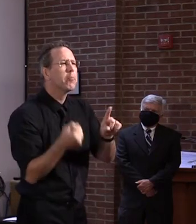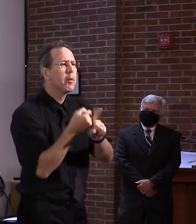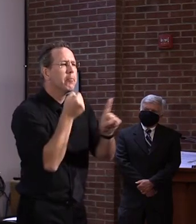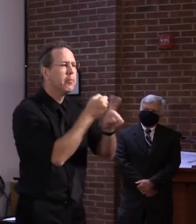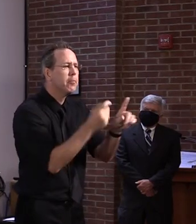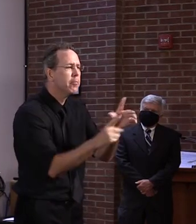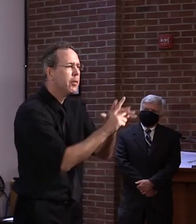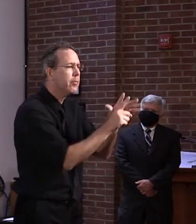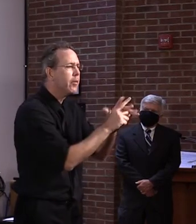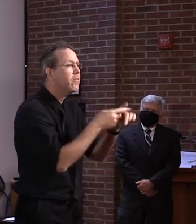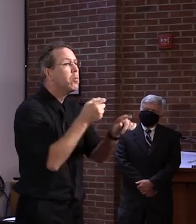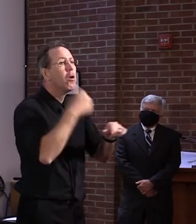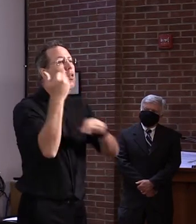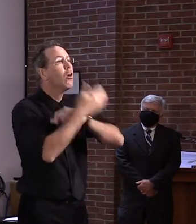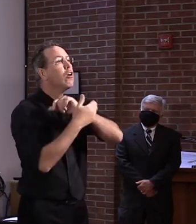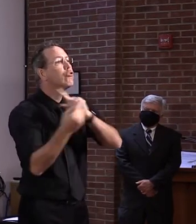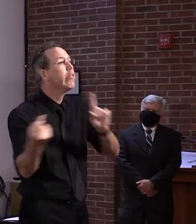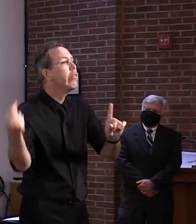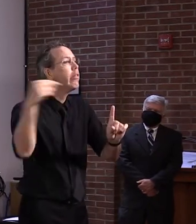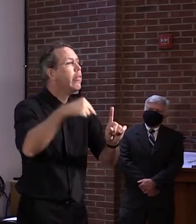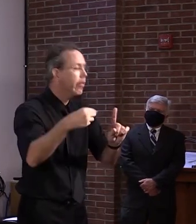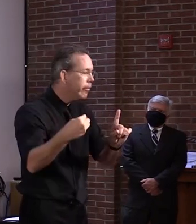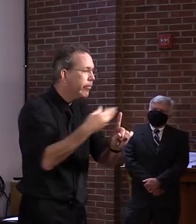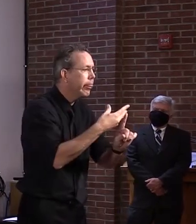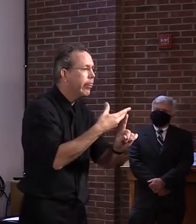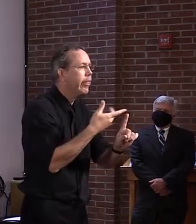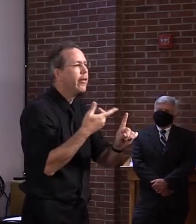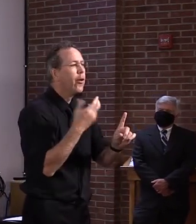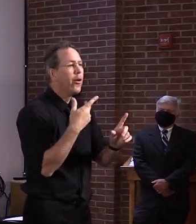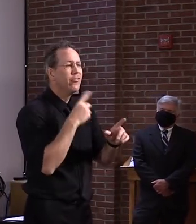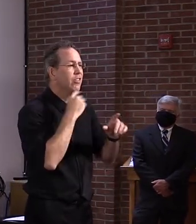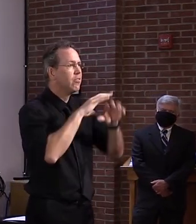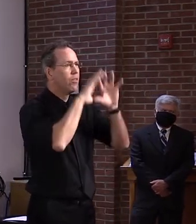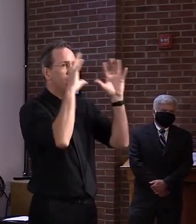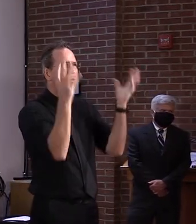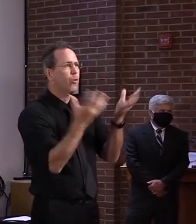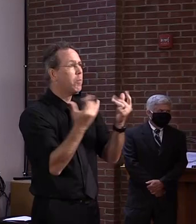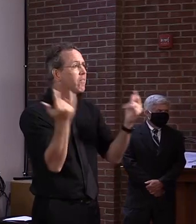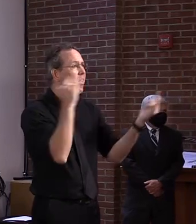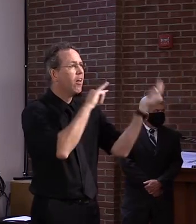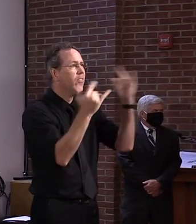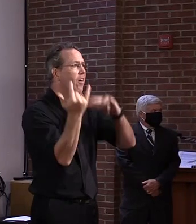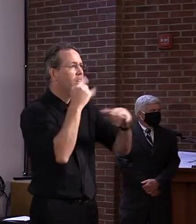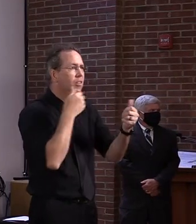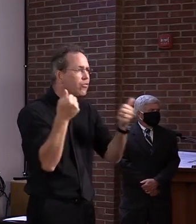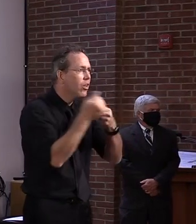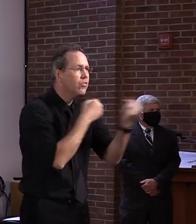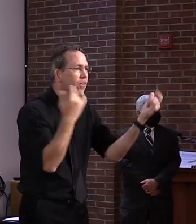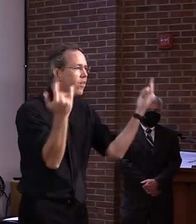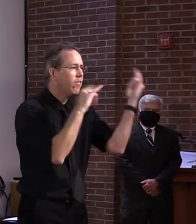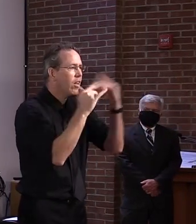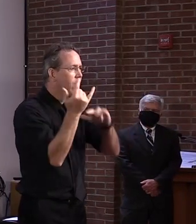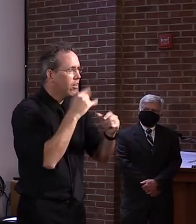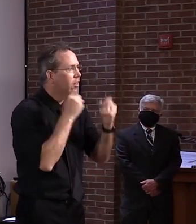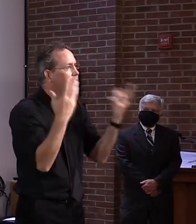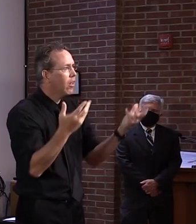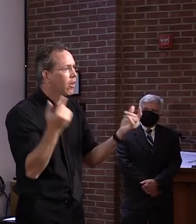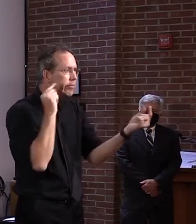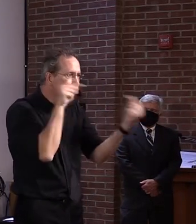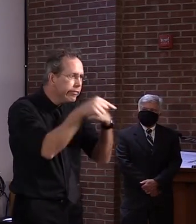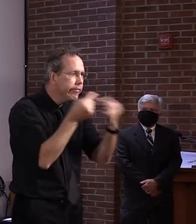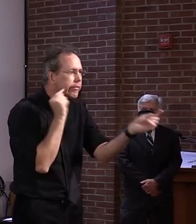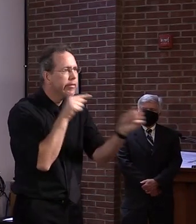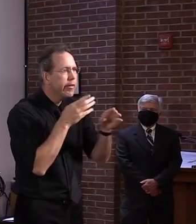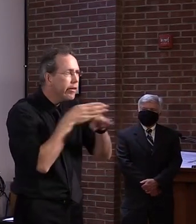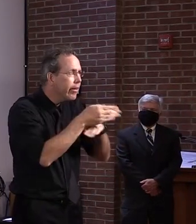we, we live in a very global society, which makes it very, very challenging. Um, but still, as a small nation